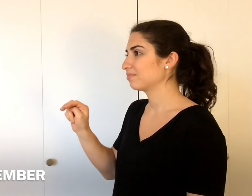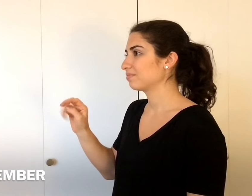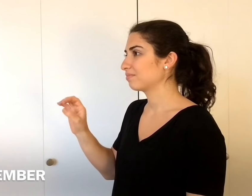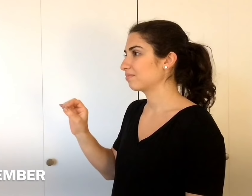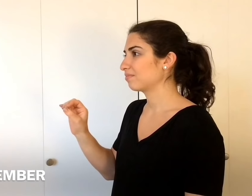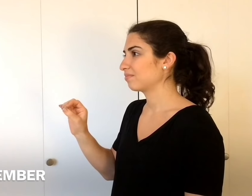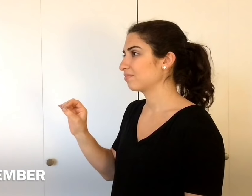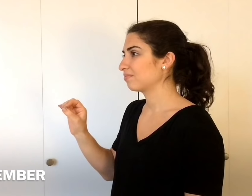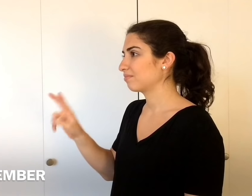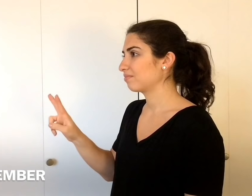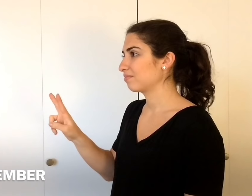November.